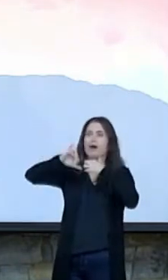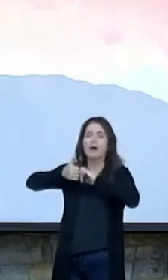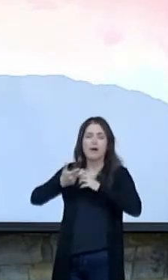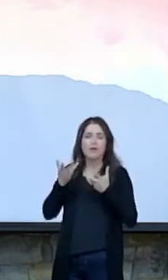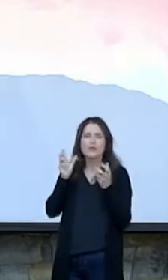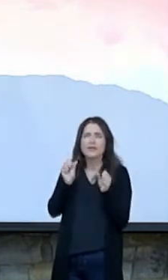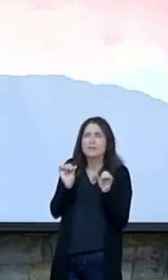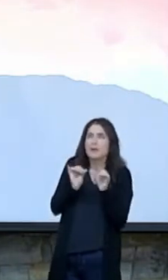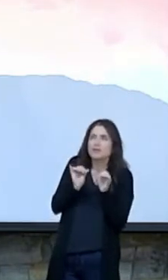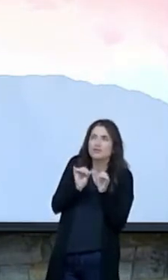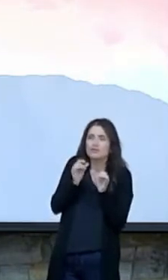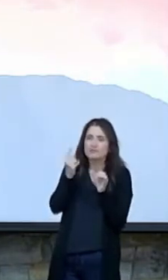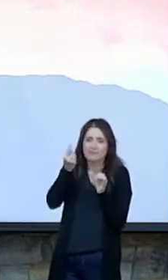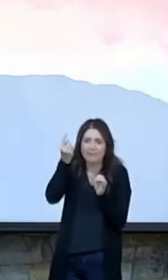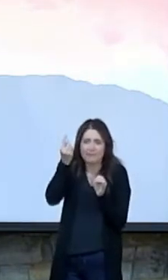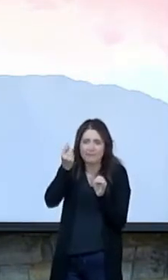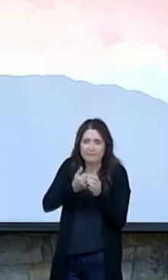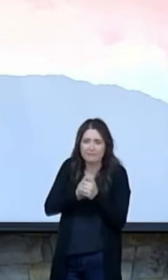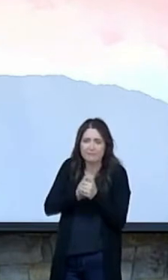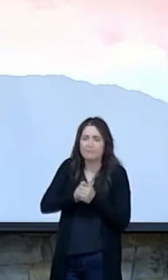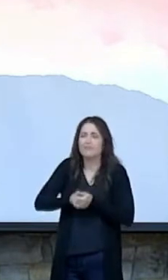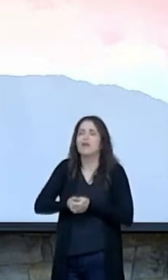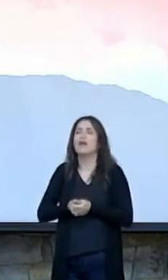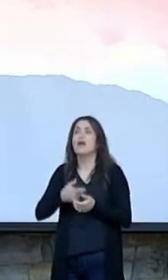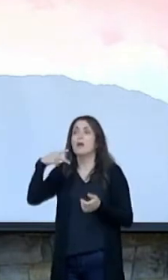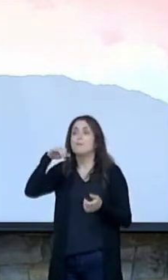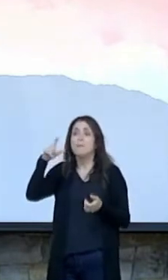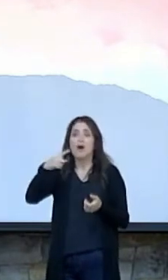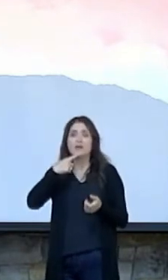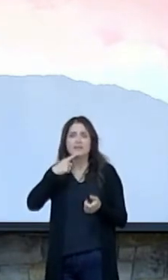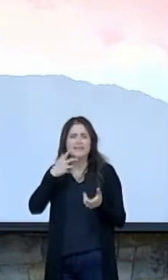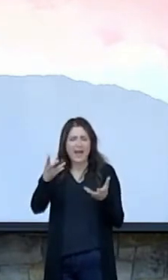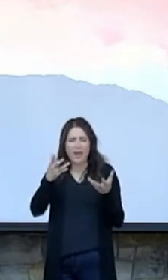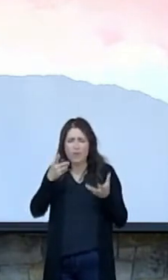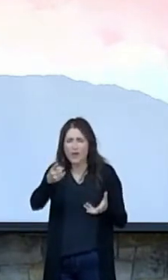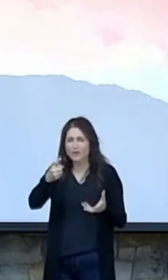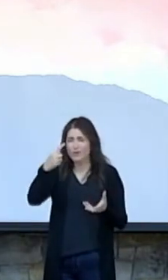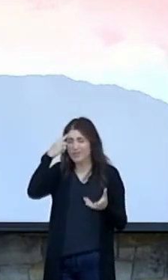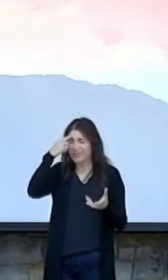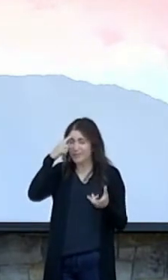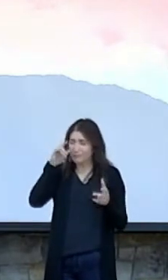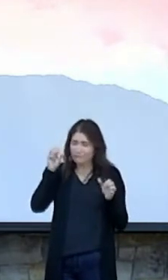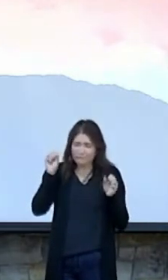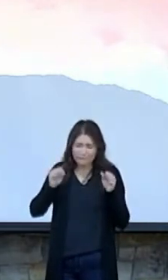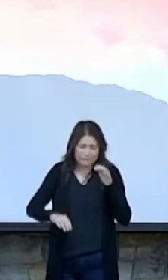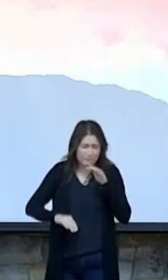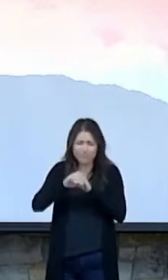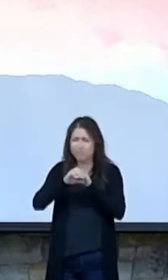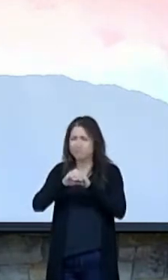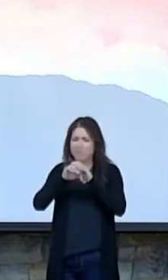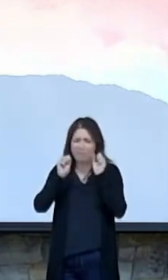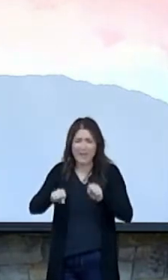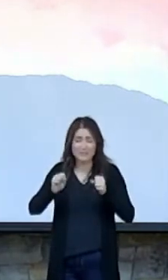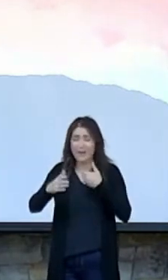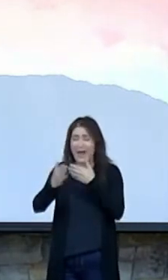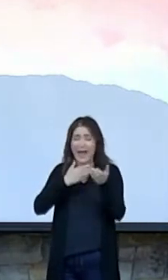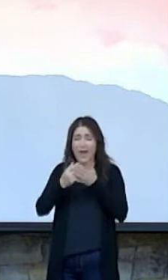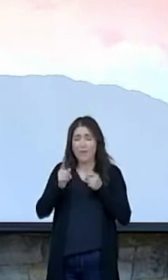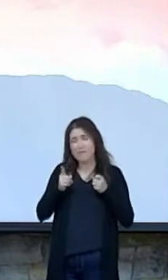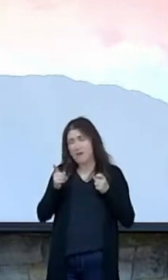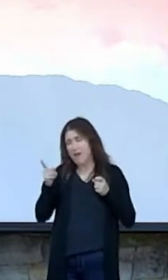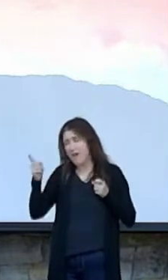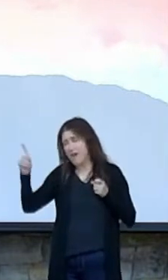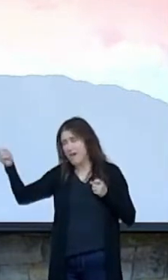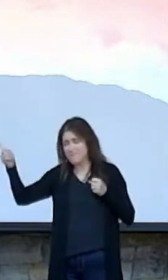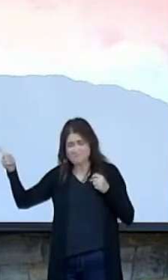to measure something. And Paul says, want you to the fullest way possible, however far you can measure,